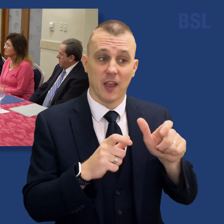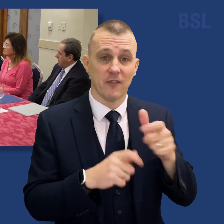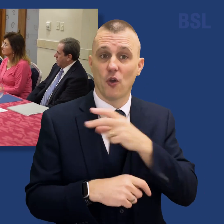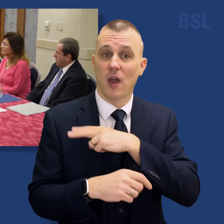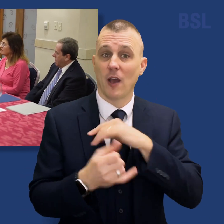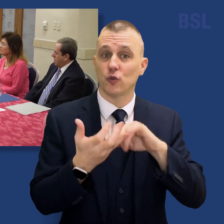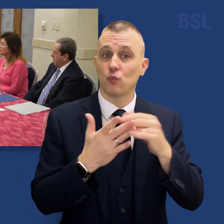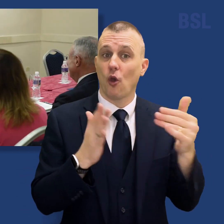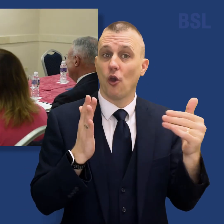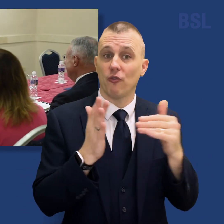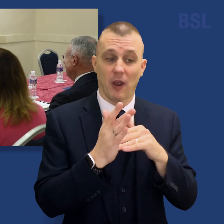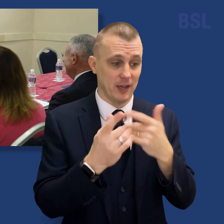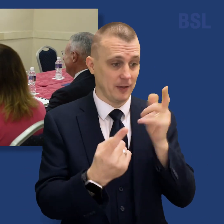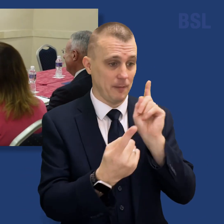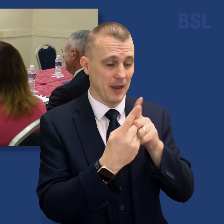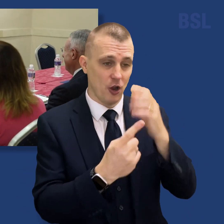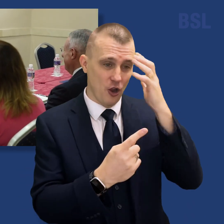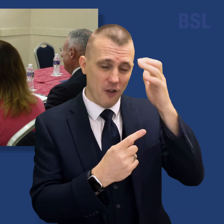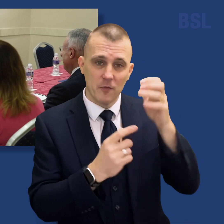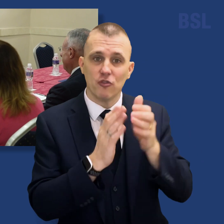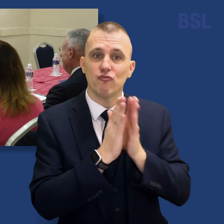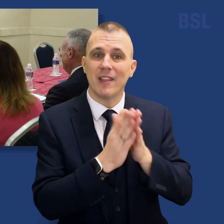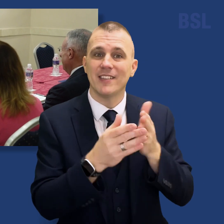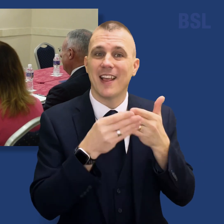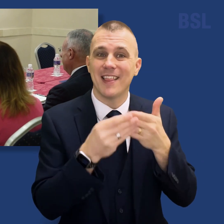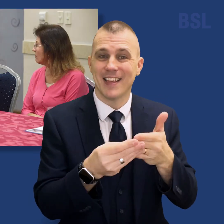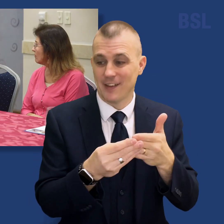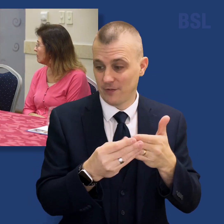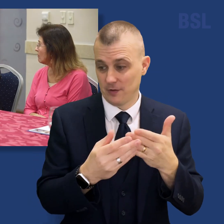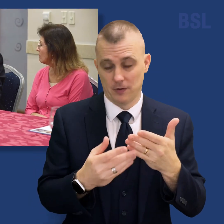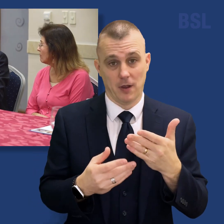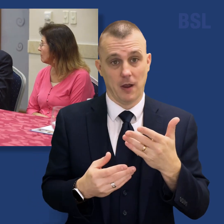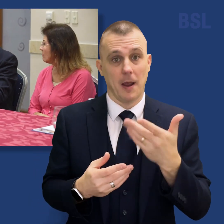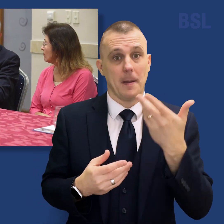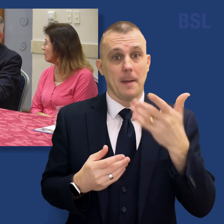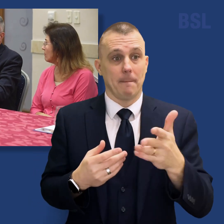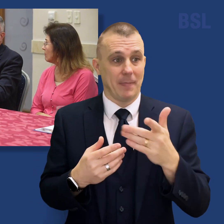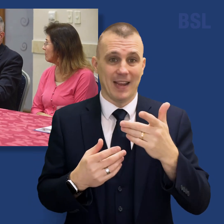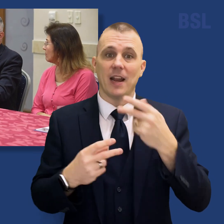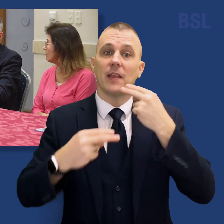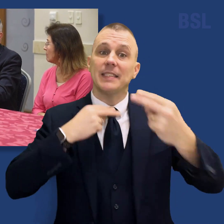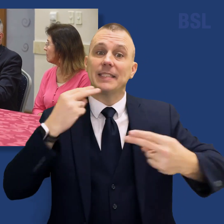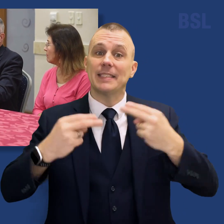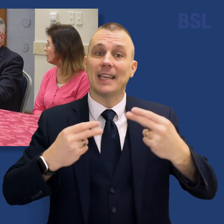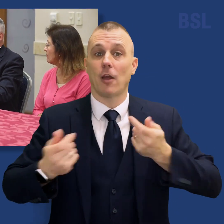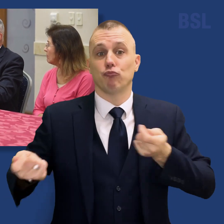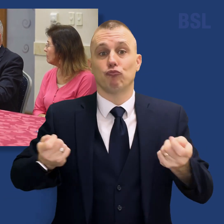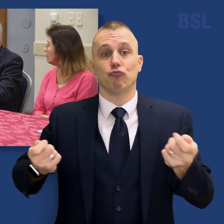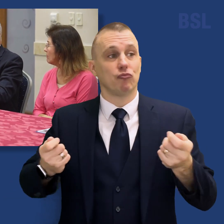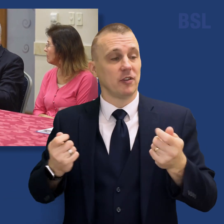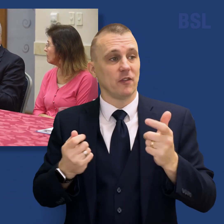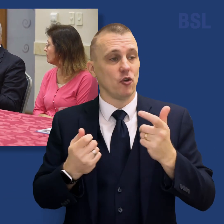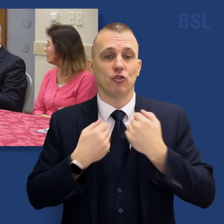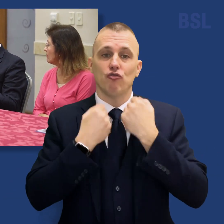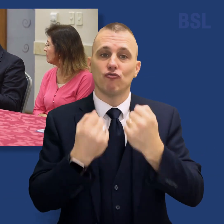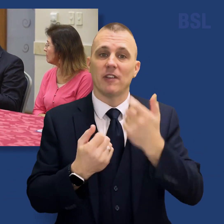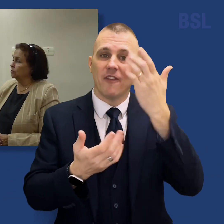Elder Suarez met with government and religious leaders. The Suarez's also hosted an interfaith dinner to strengthen friendship and